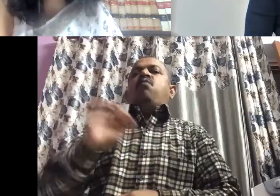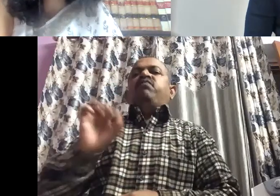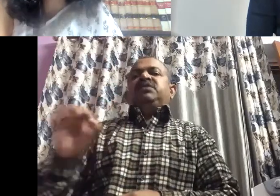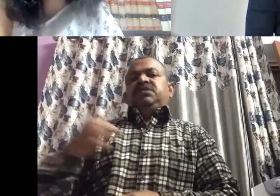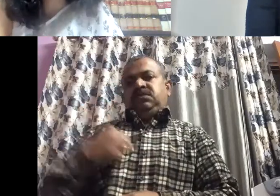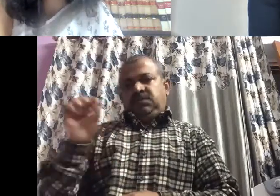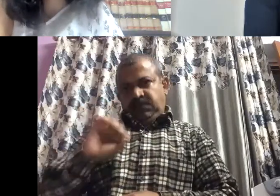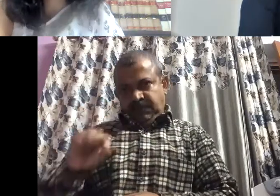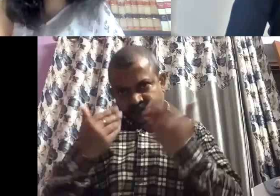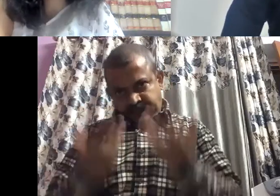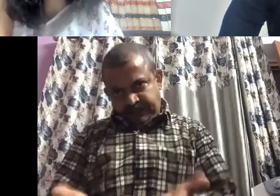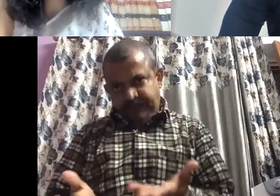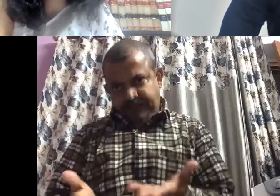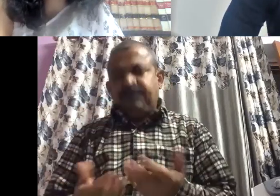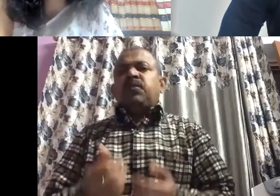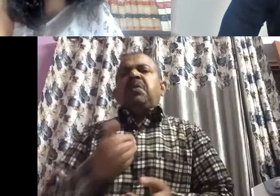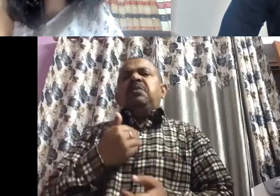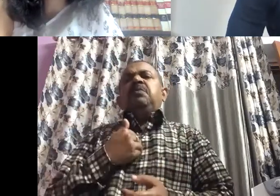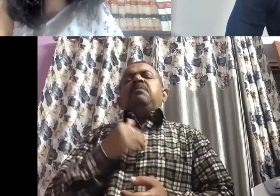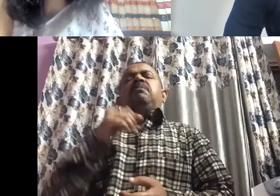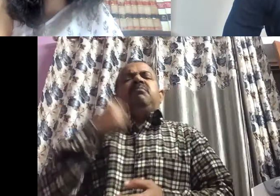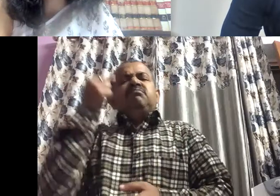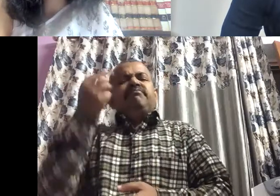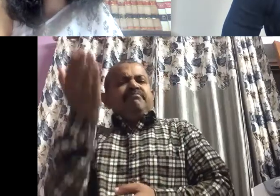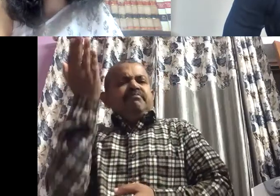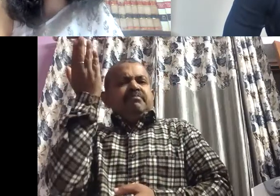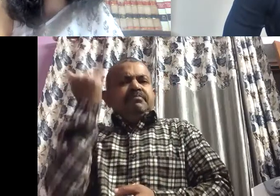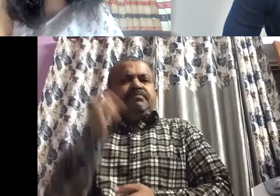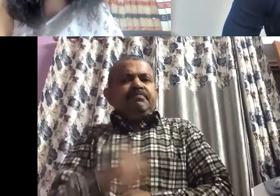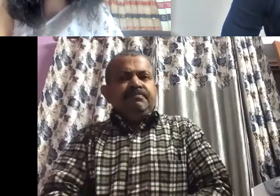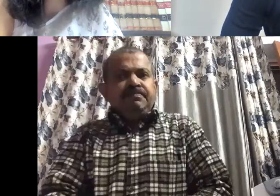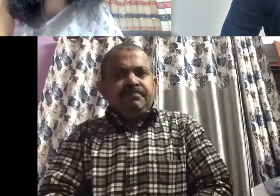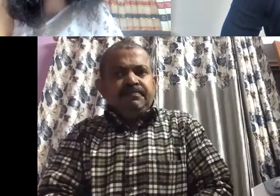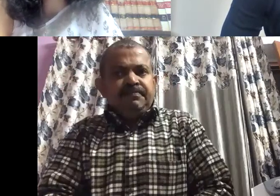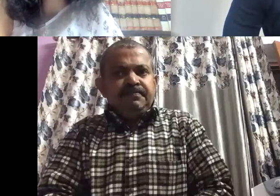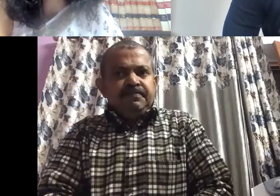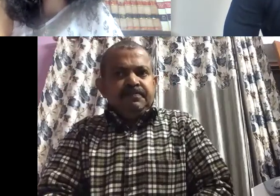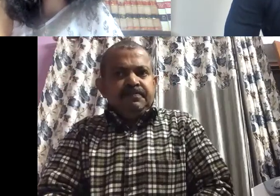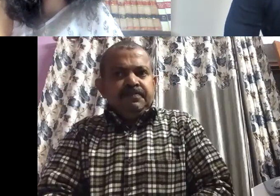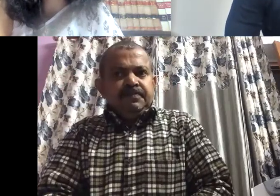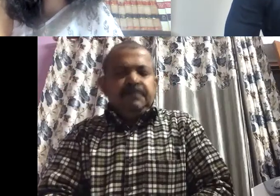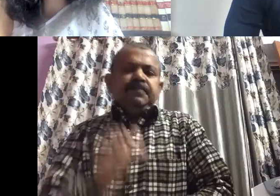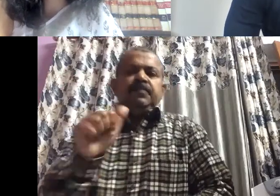working in the upper division clerk in office work. So, earlier,